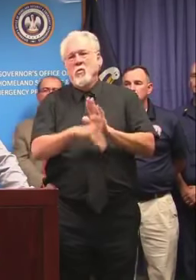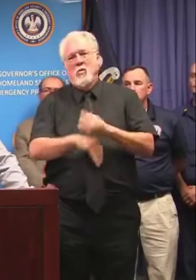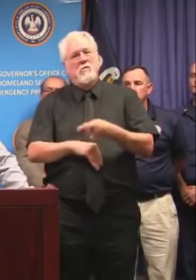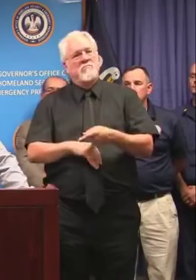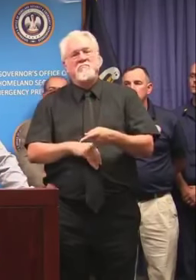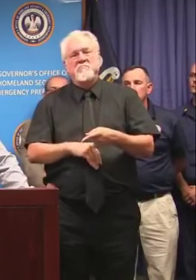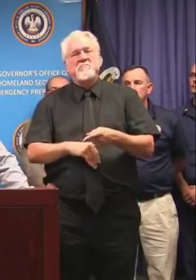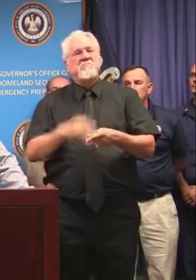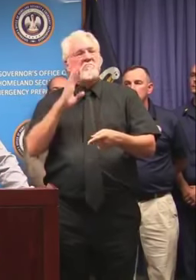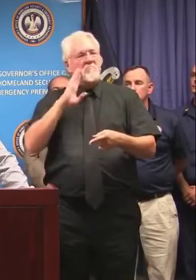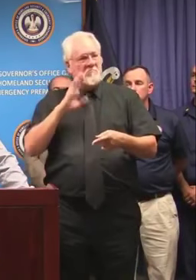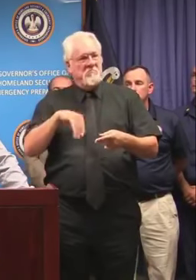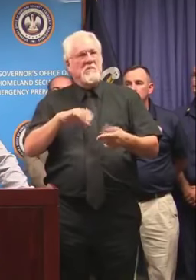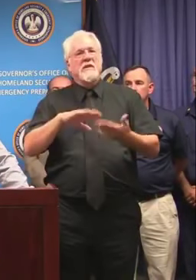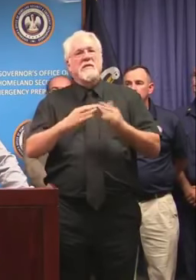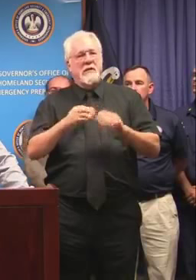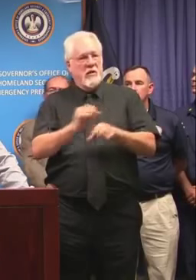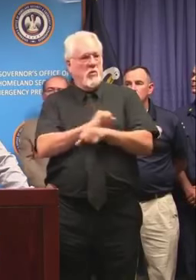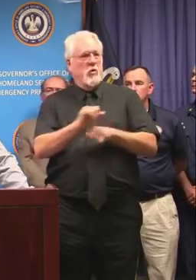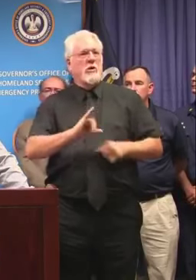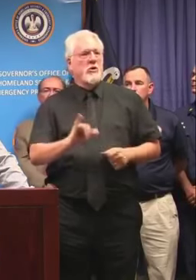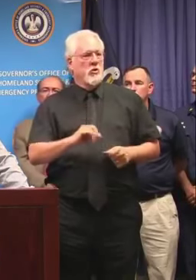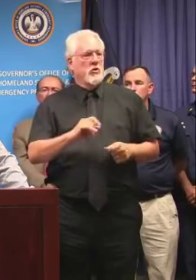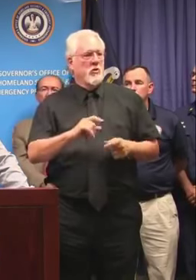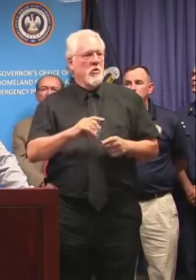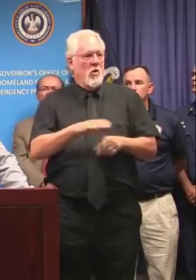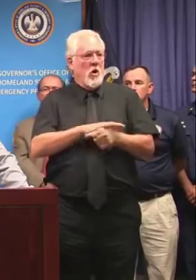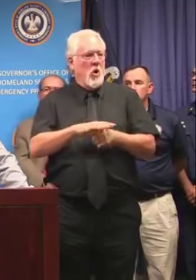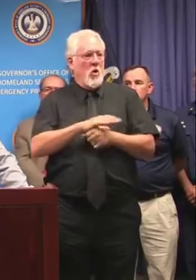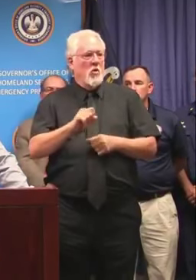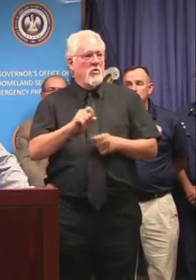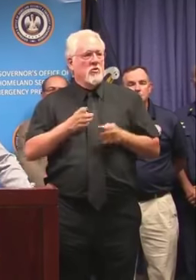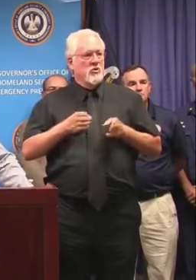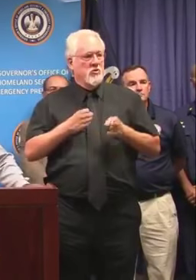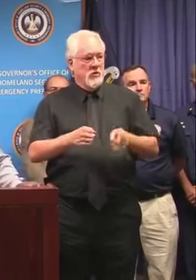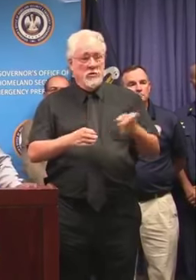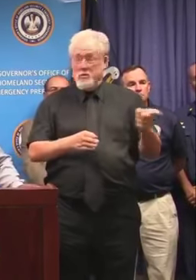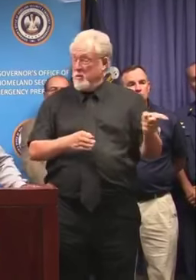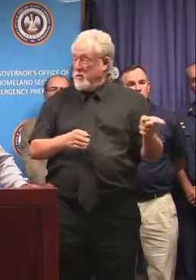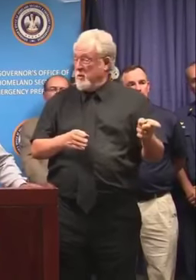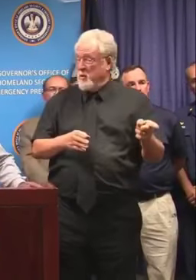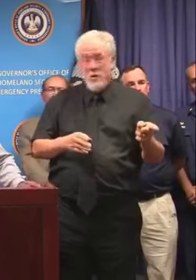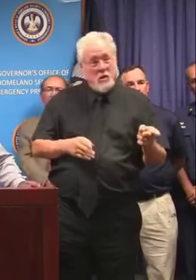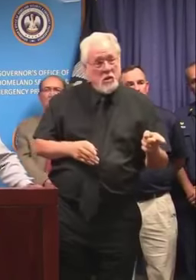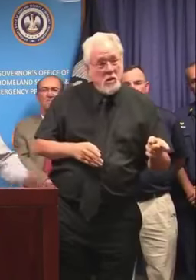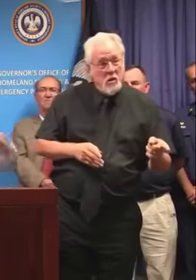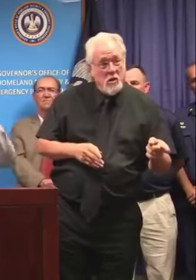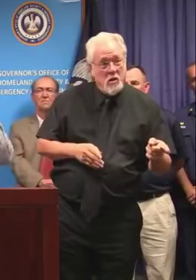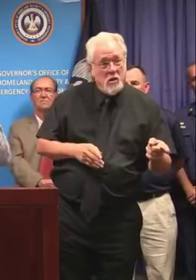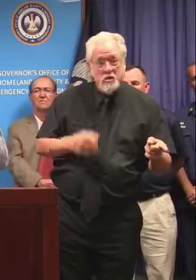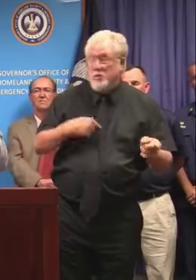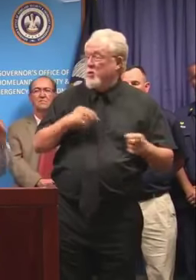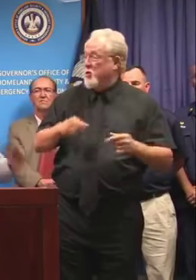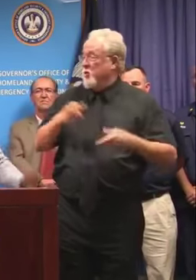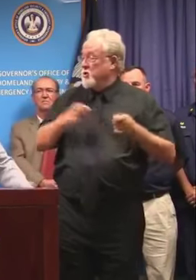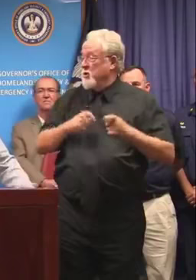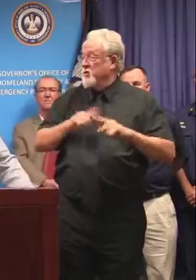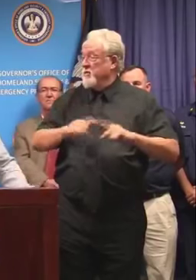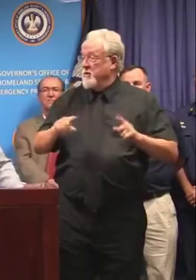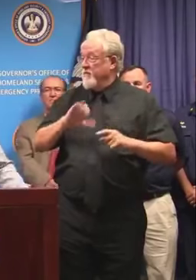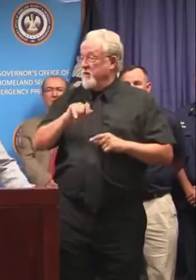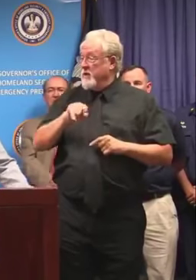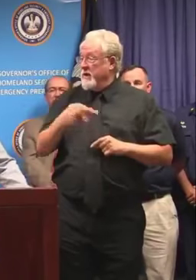and I know the city's been working on that as well on local streets. Okay, so you guys are in charge of different catch basins than the city is?